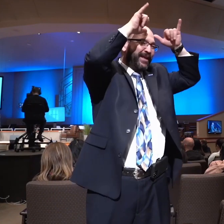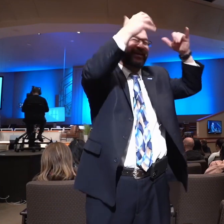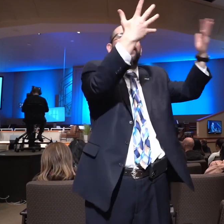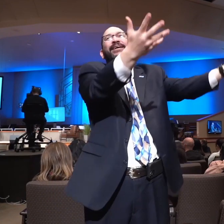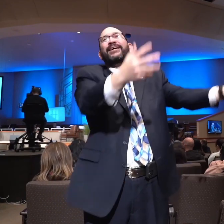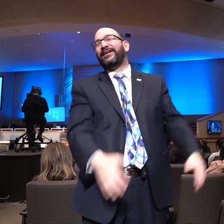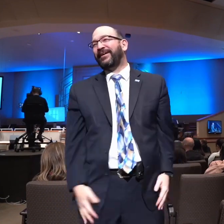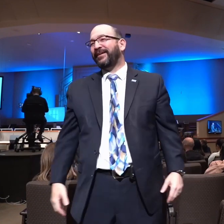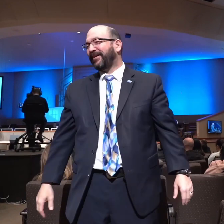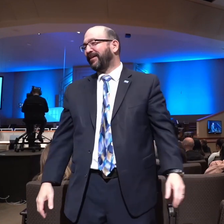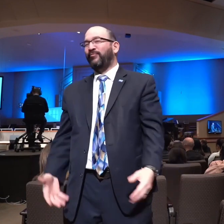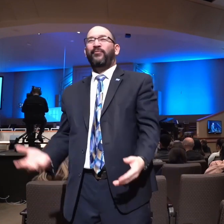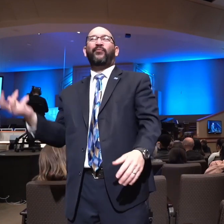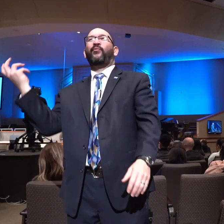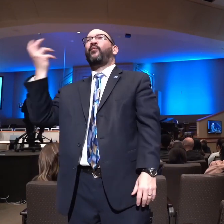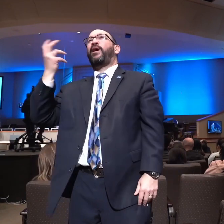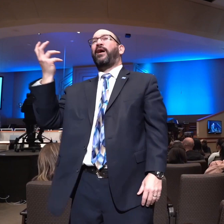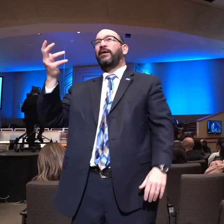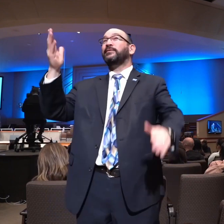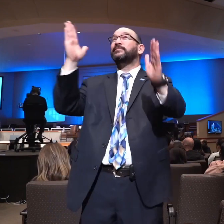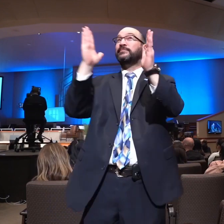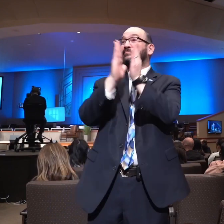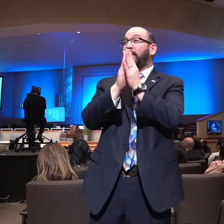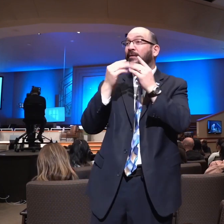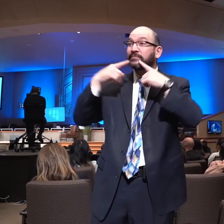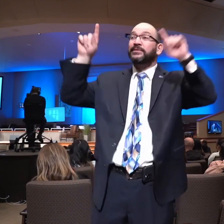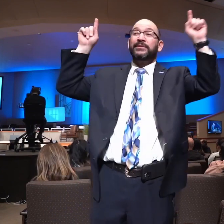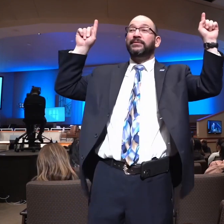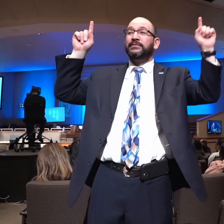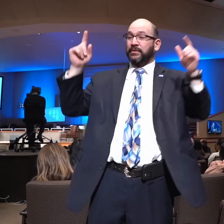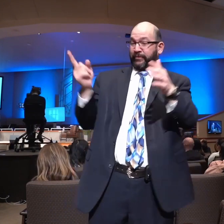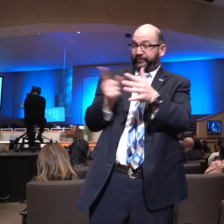Prayer. Amen. Prayer. First of all, prayer.